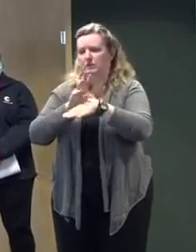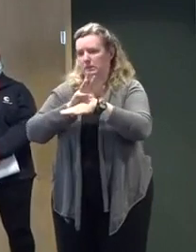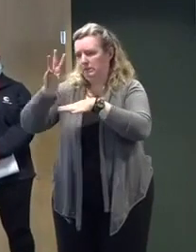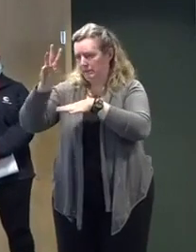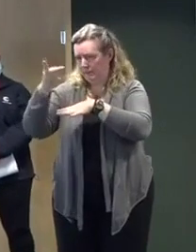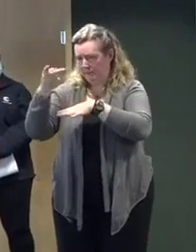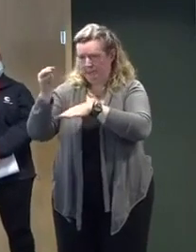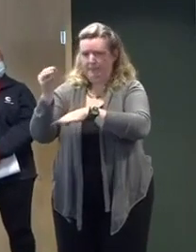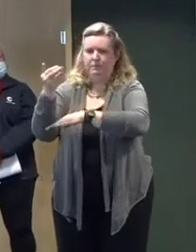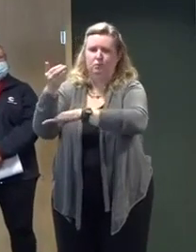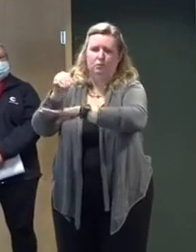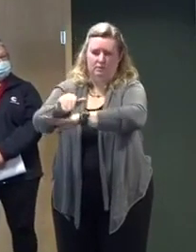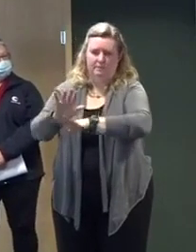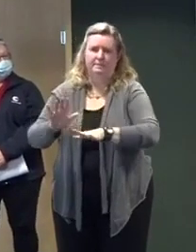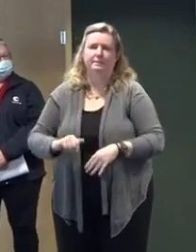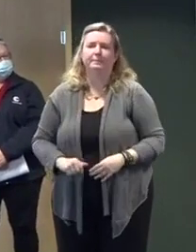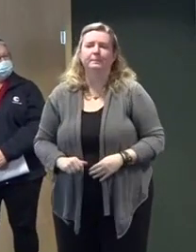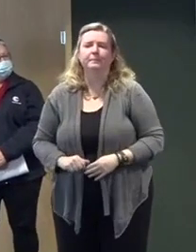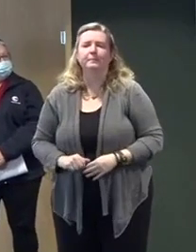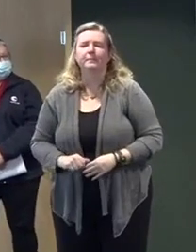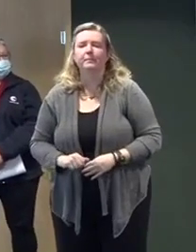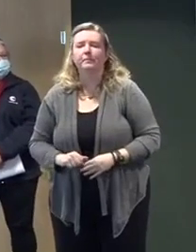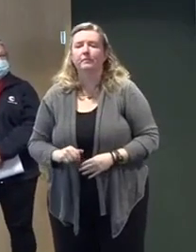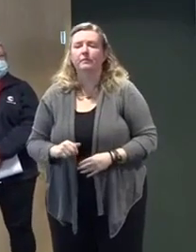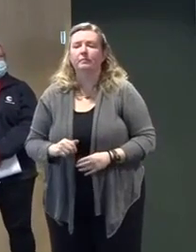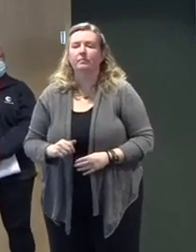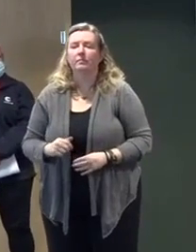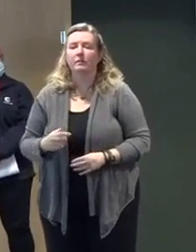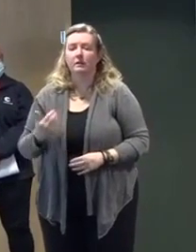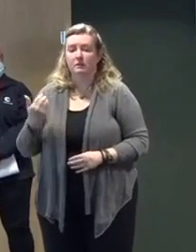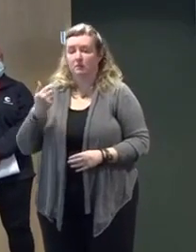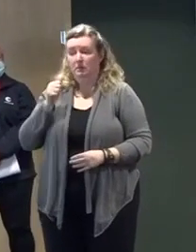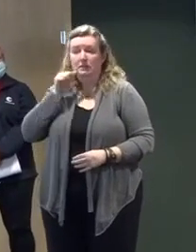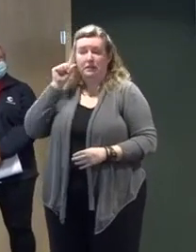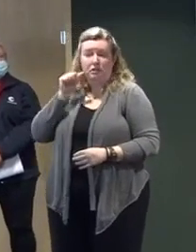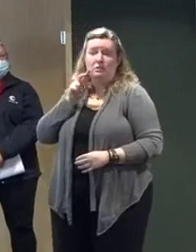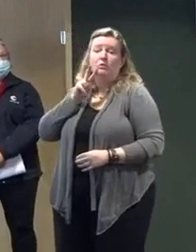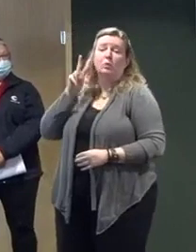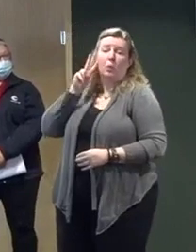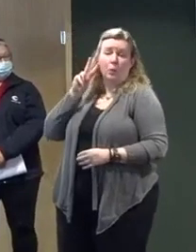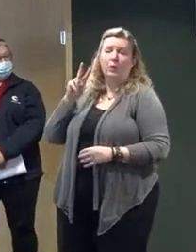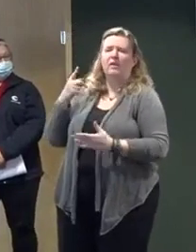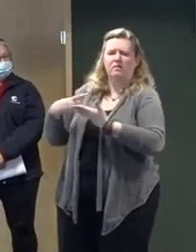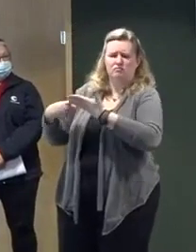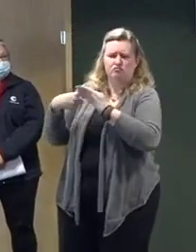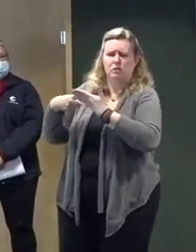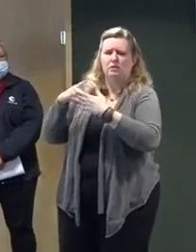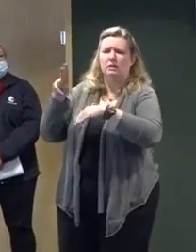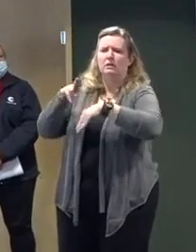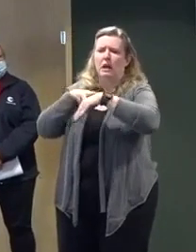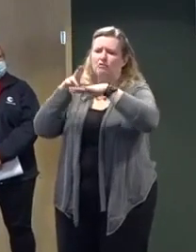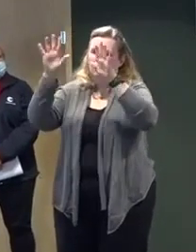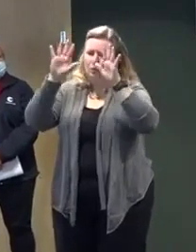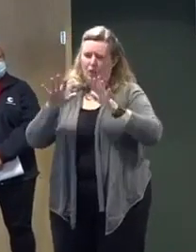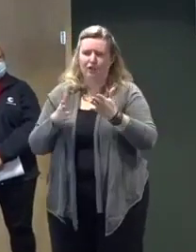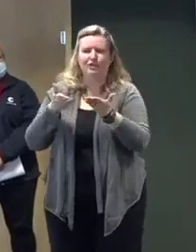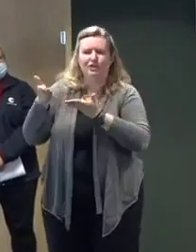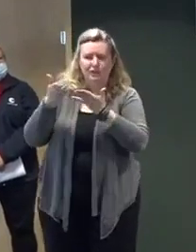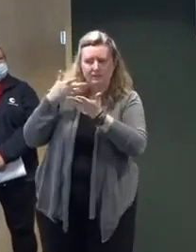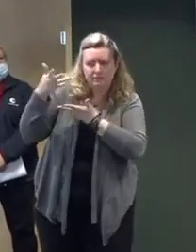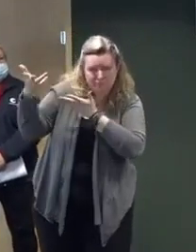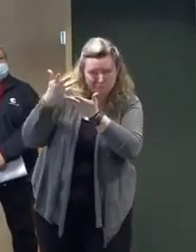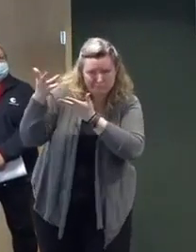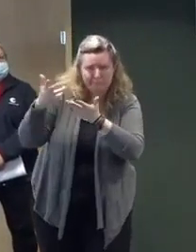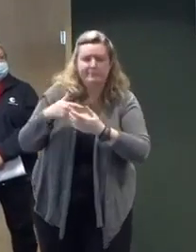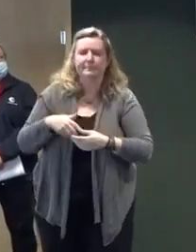the last two days, we spent a considerable amount of time on the phone with the National Weather Service in both Upton and Mount Holly. We were on with